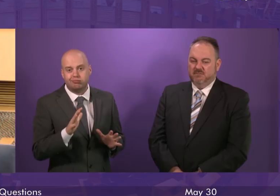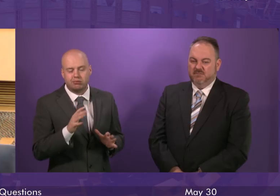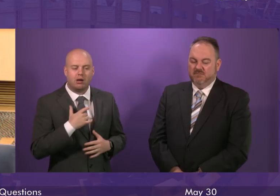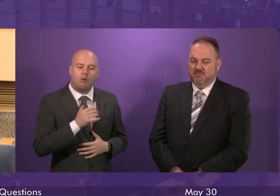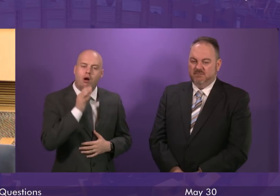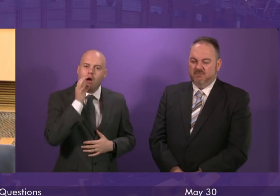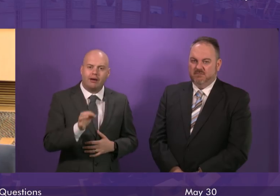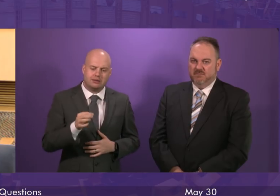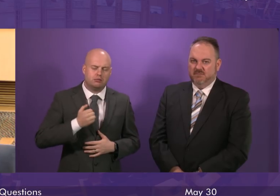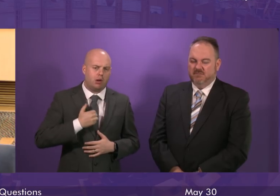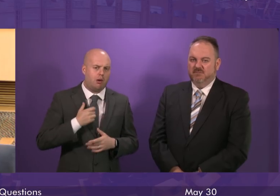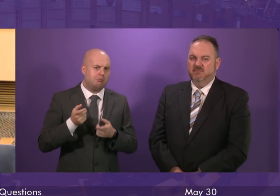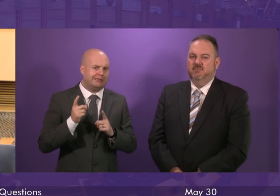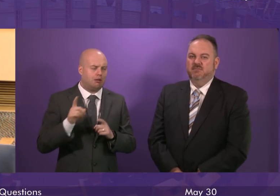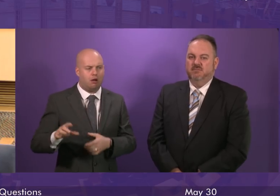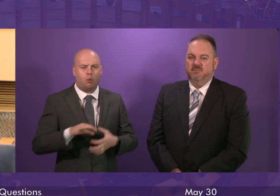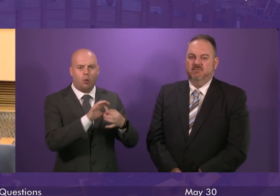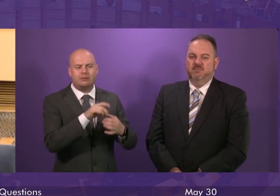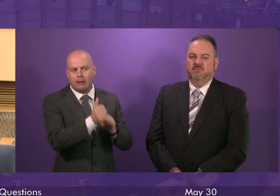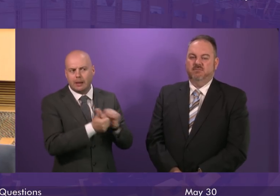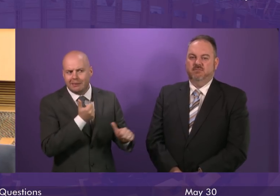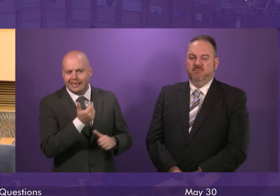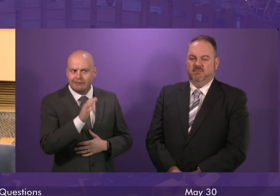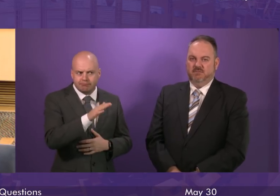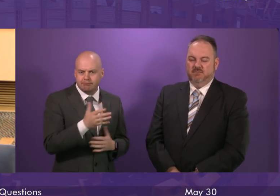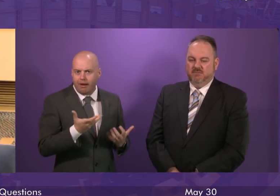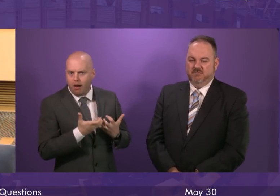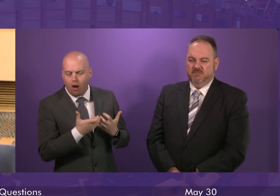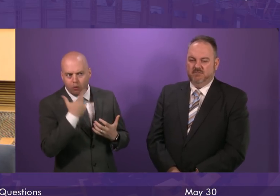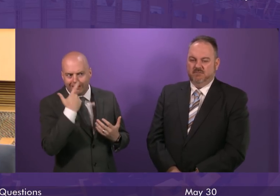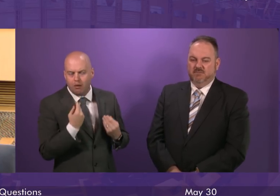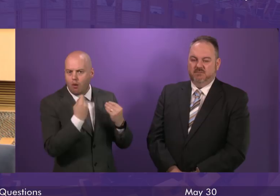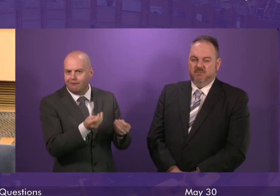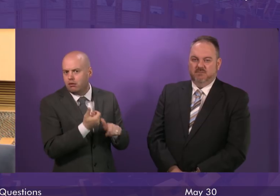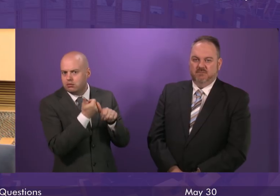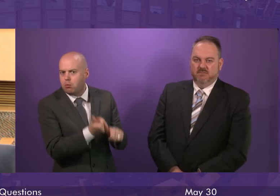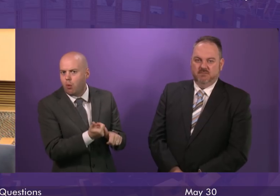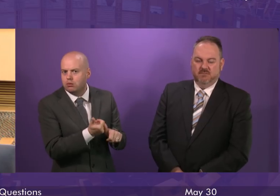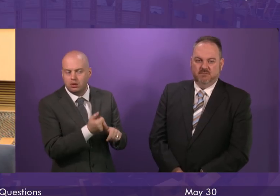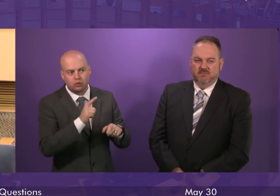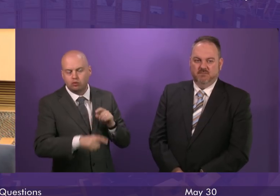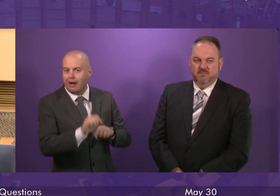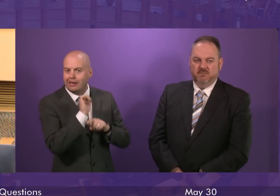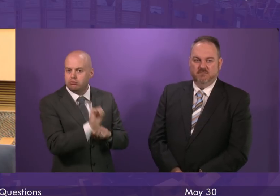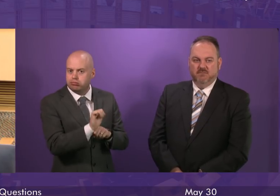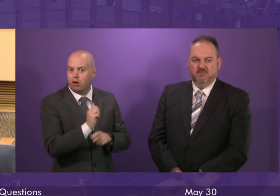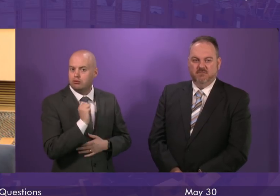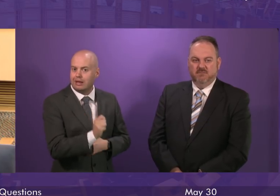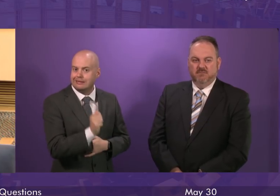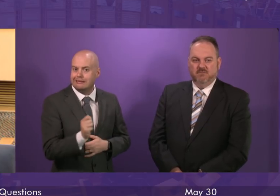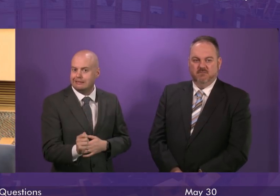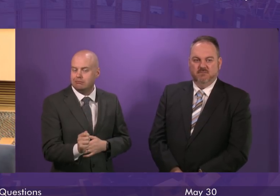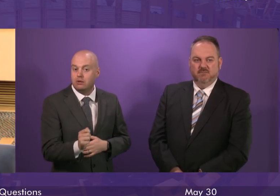look at whether there is support that the Scottish Government or Scottish Enterprise can offer to avert these redundancies. If that is not possible